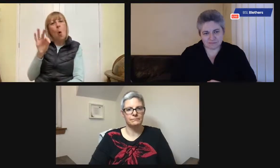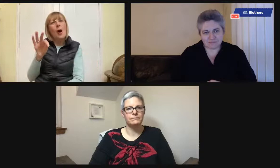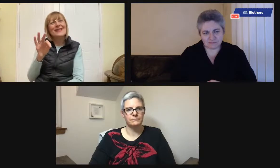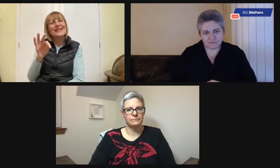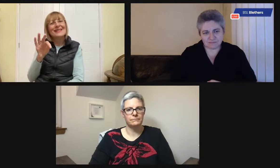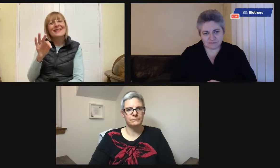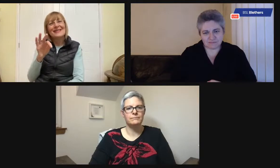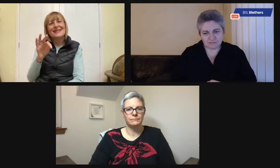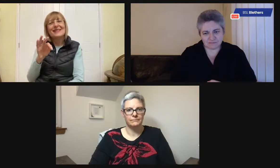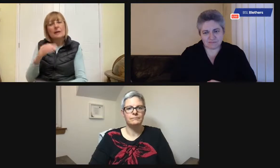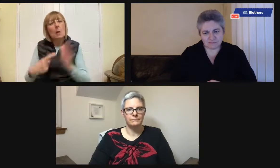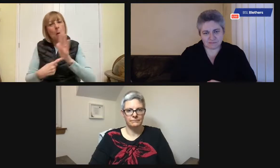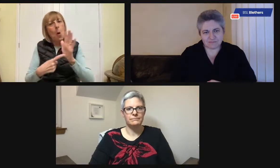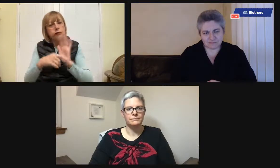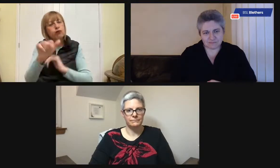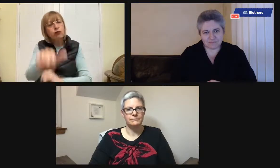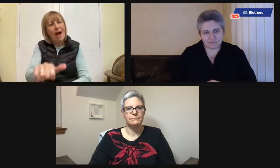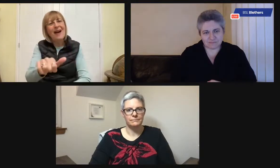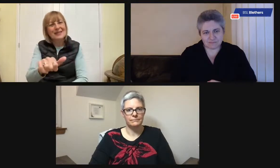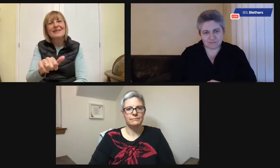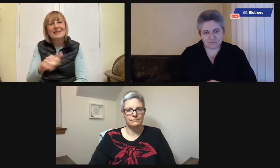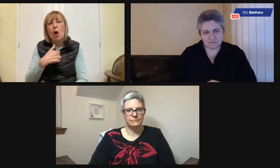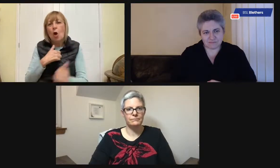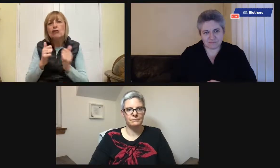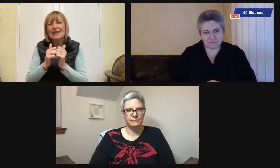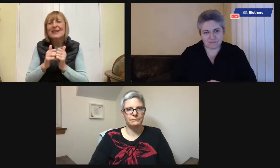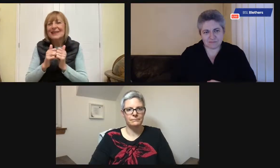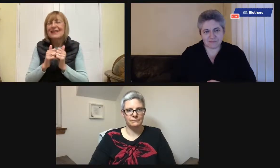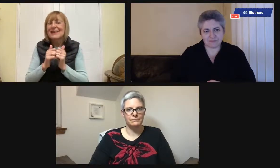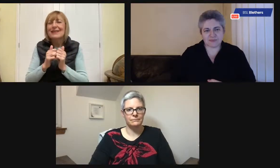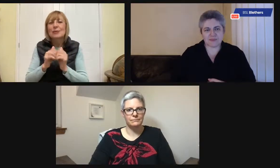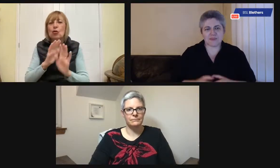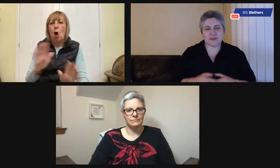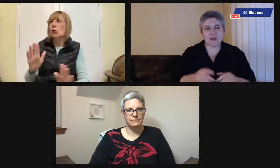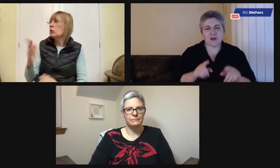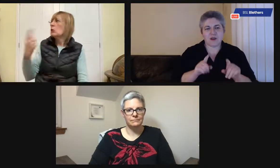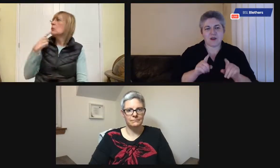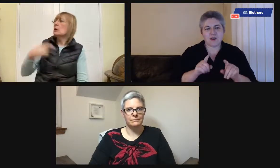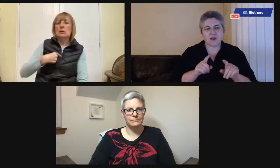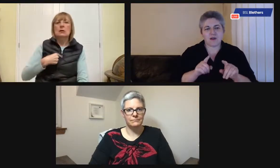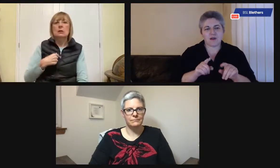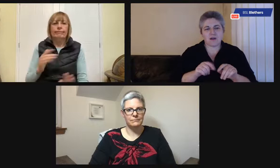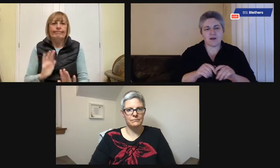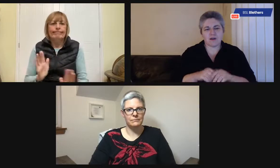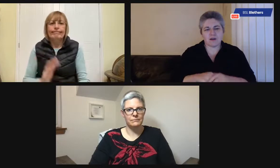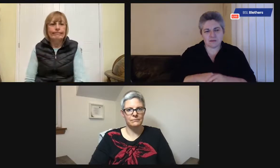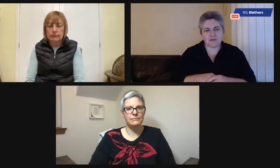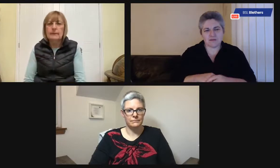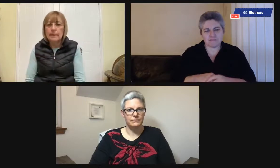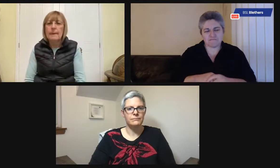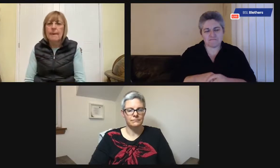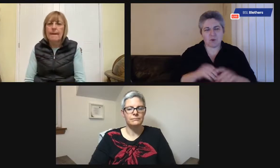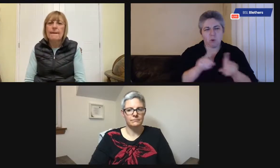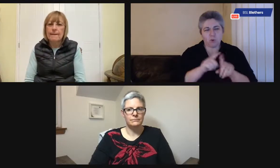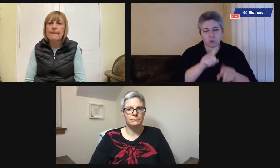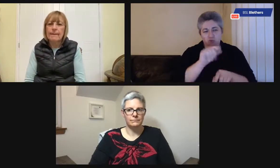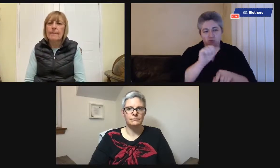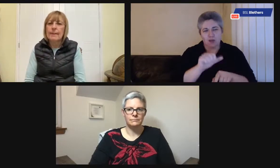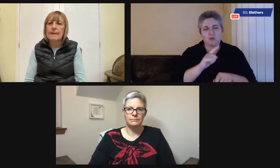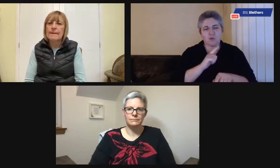put everything on shelves and he had a choice from those things. I agree absolutely with Emma. It's really not about being